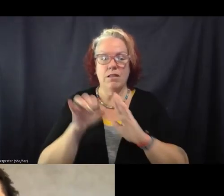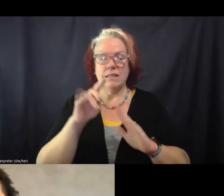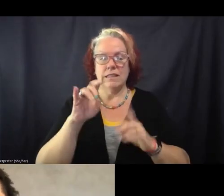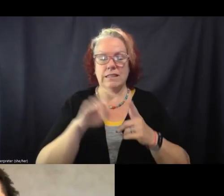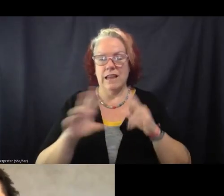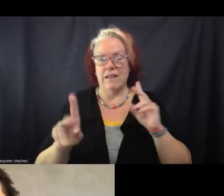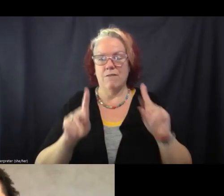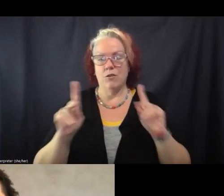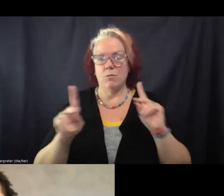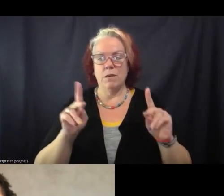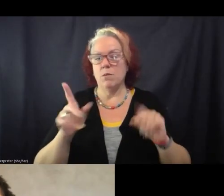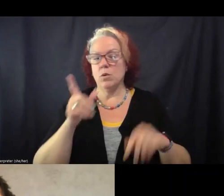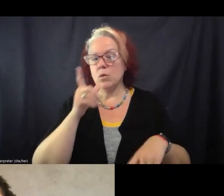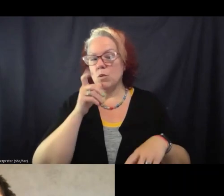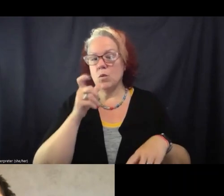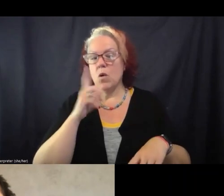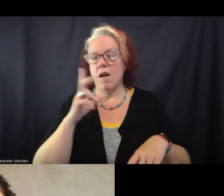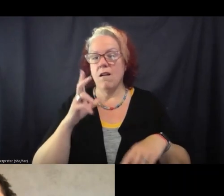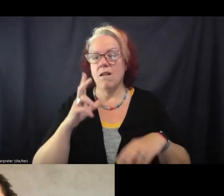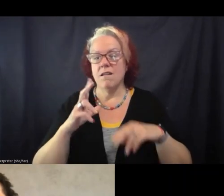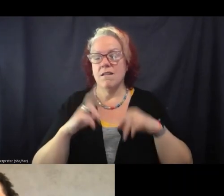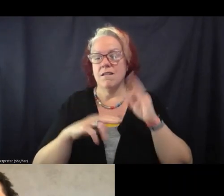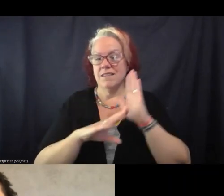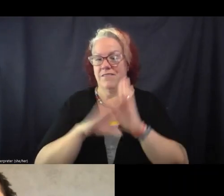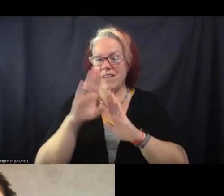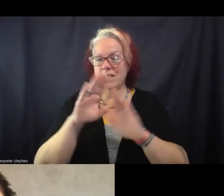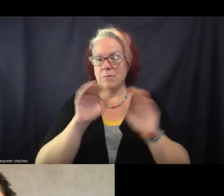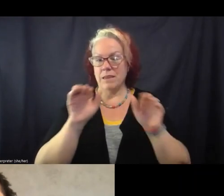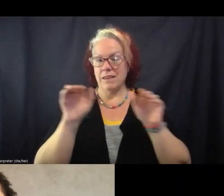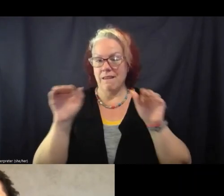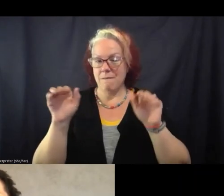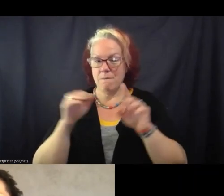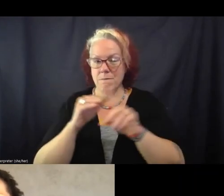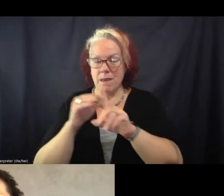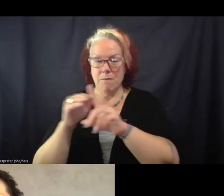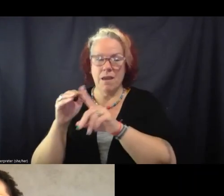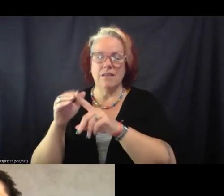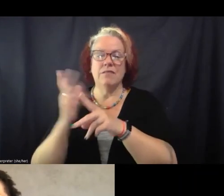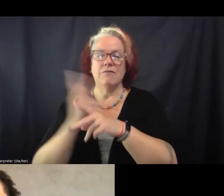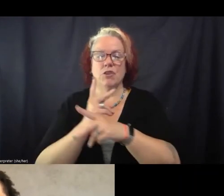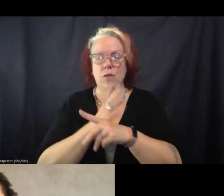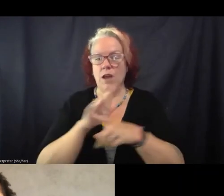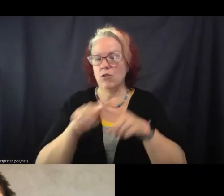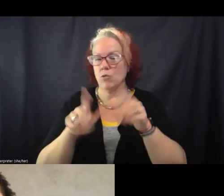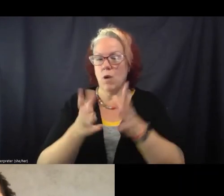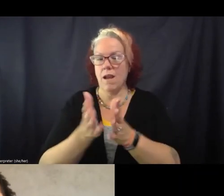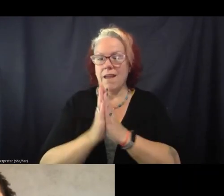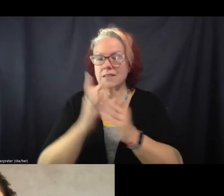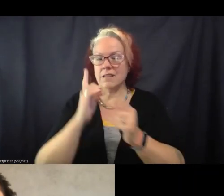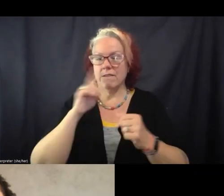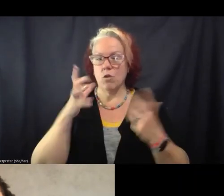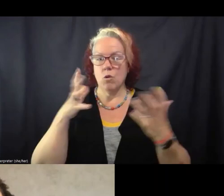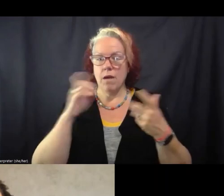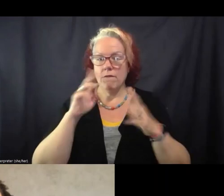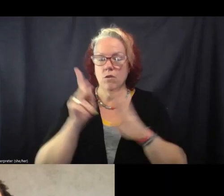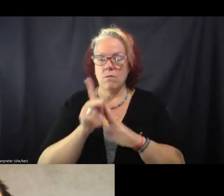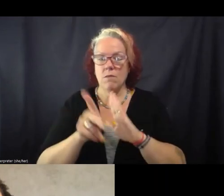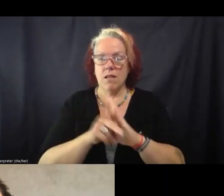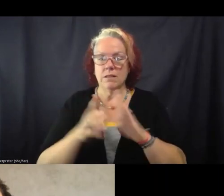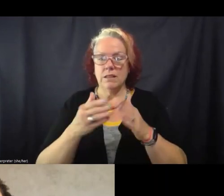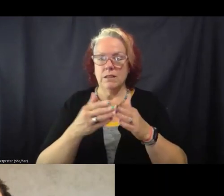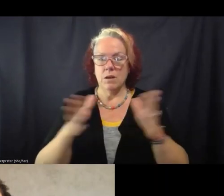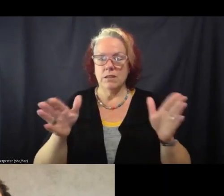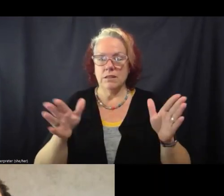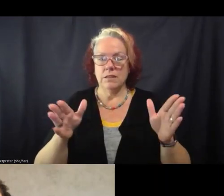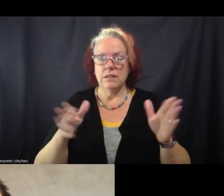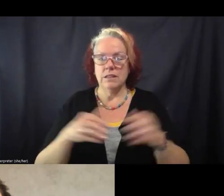are built, are developing campaigns and are going to be figuring out what you're asking for in terms of a policy wise, policy